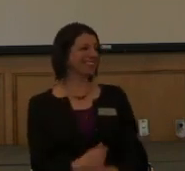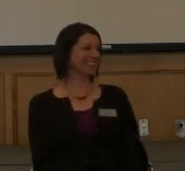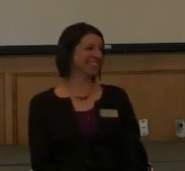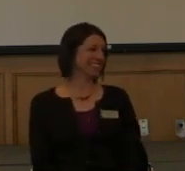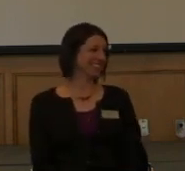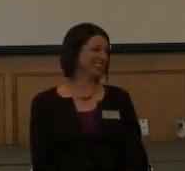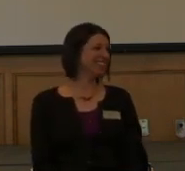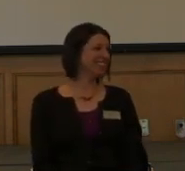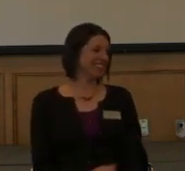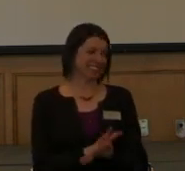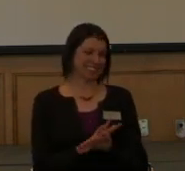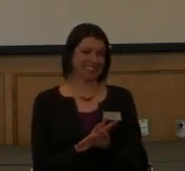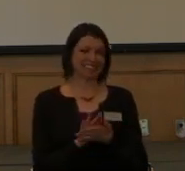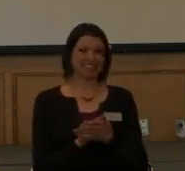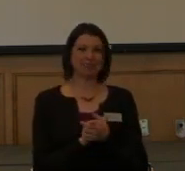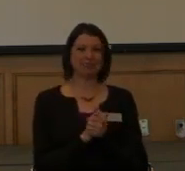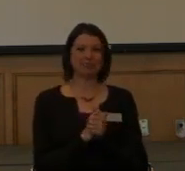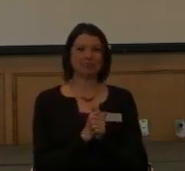Yeah.